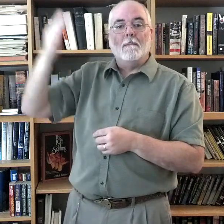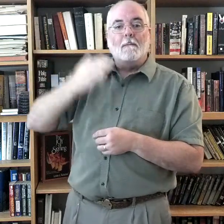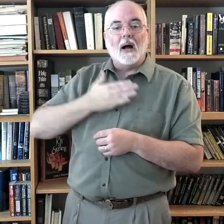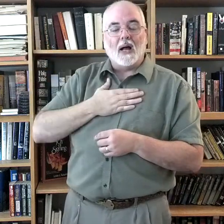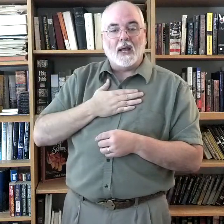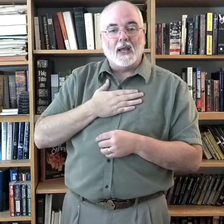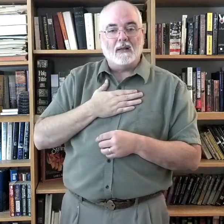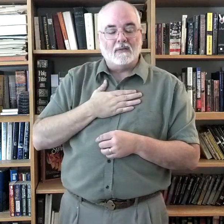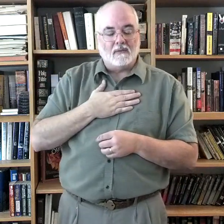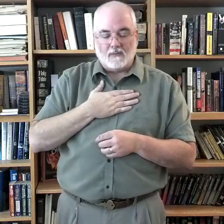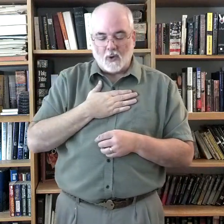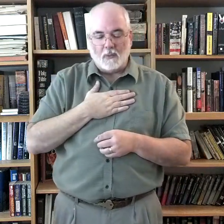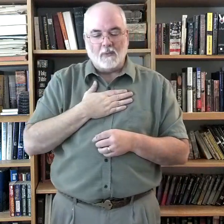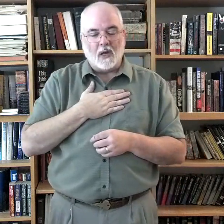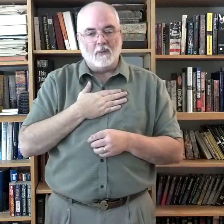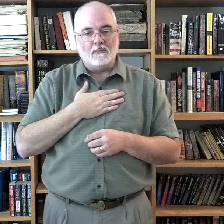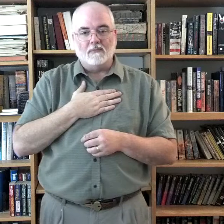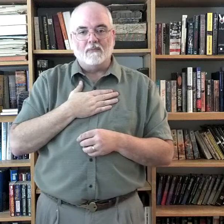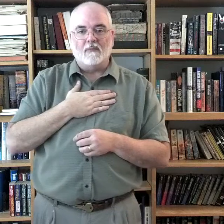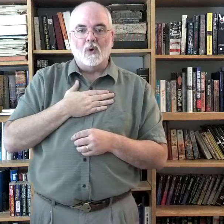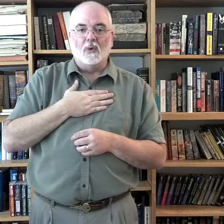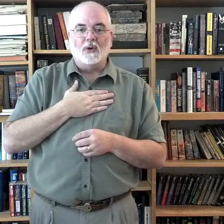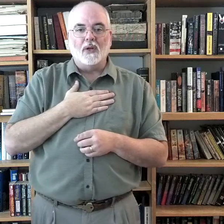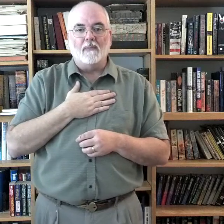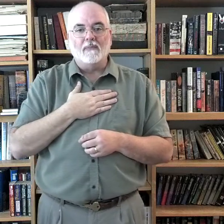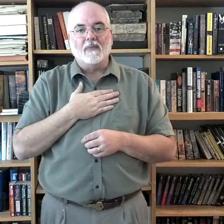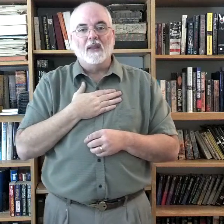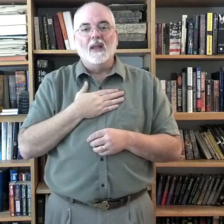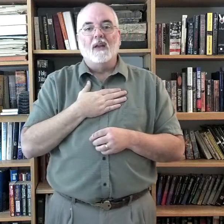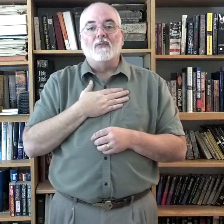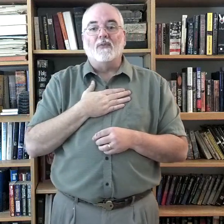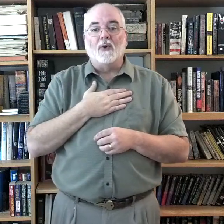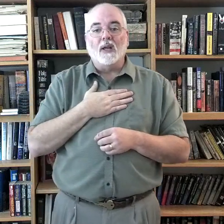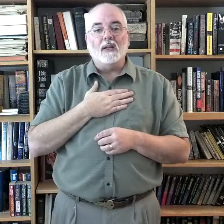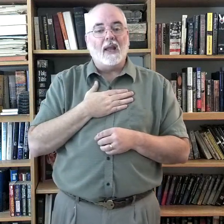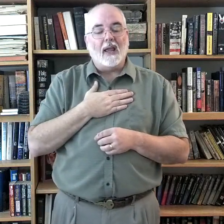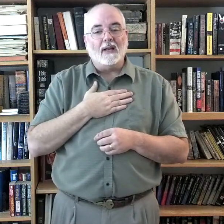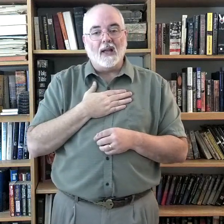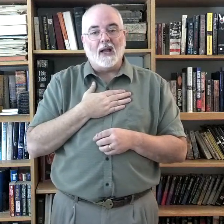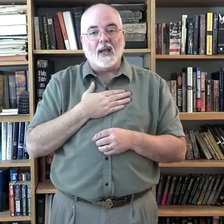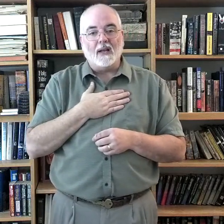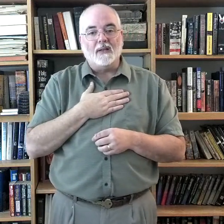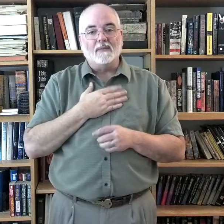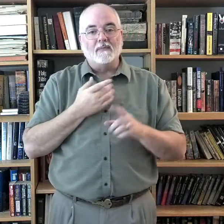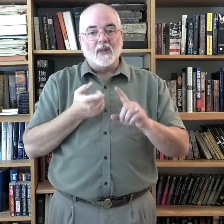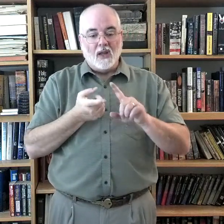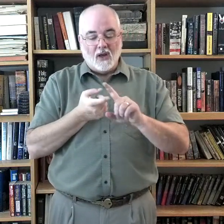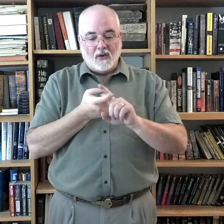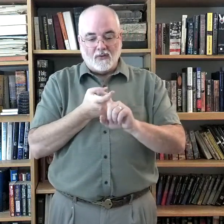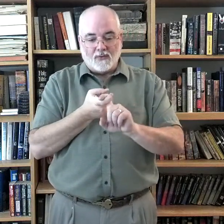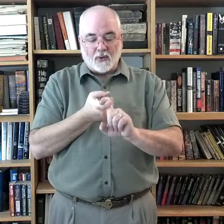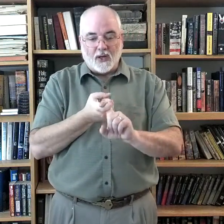My. Open palm ownership. Friend and guide. Guide. Friend.